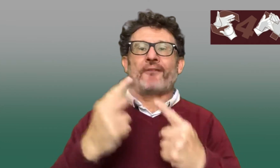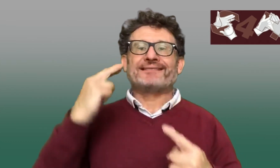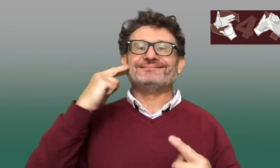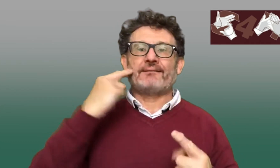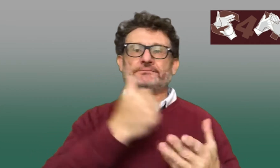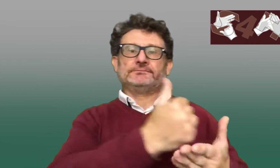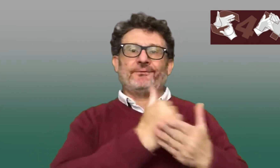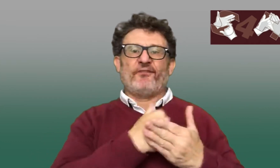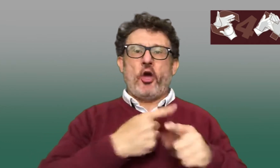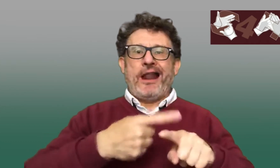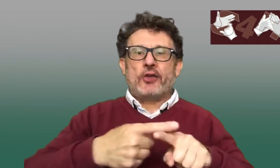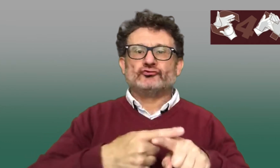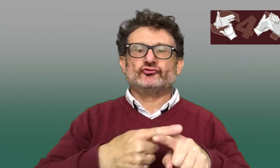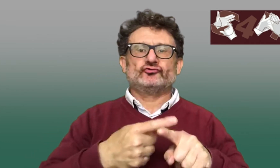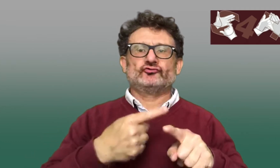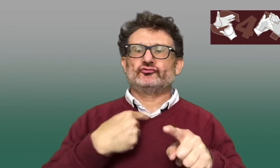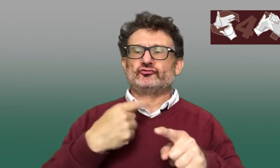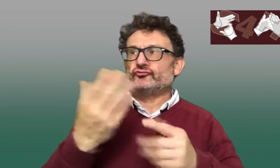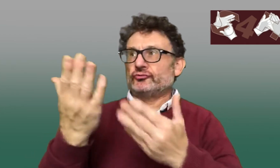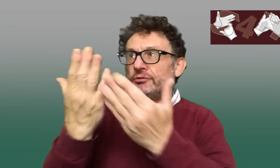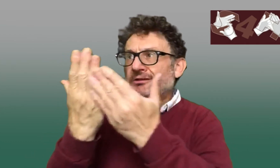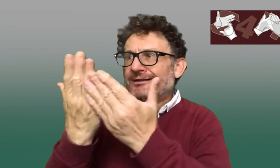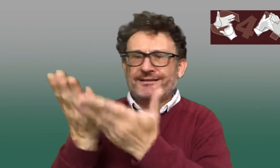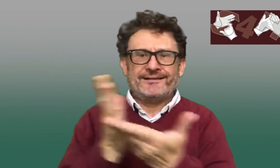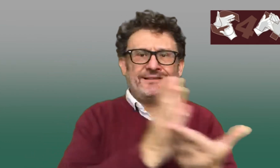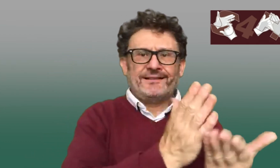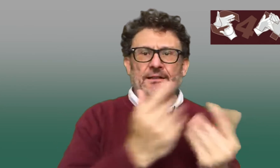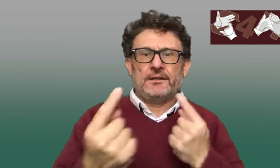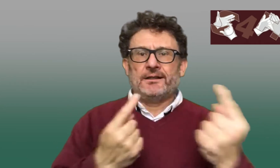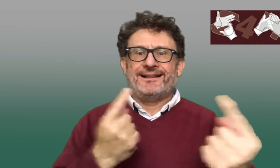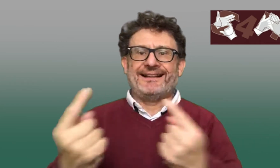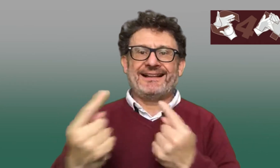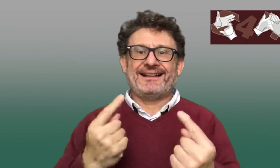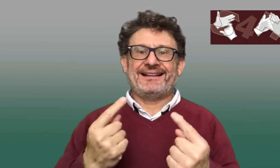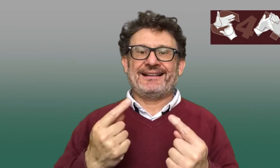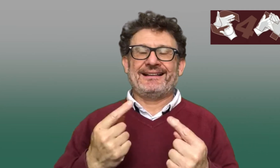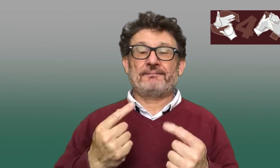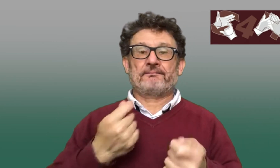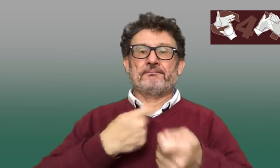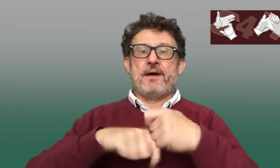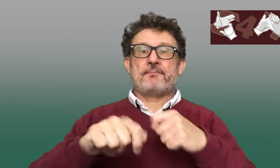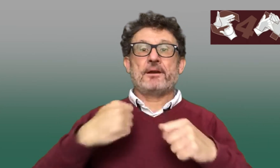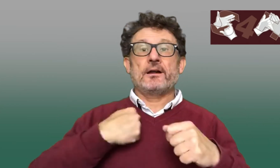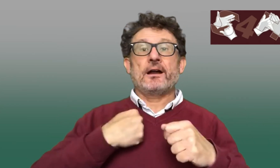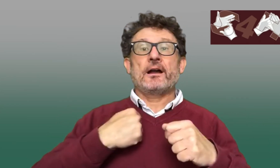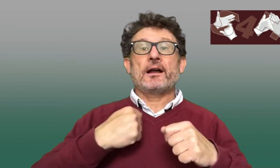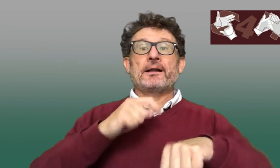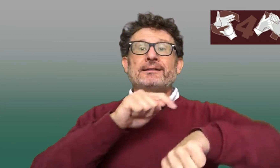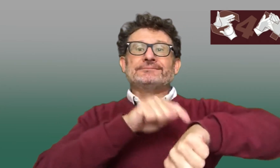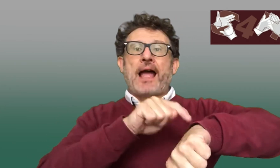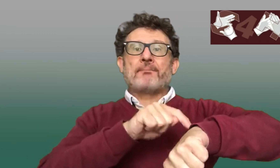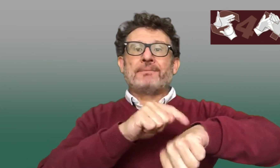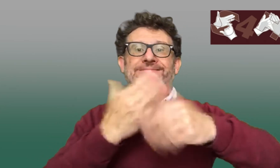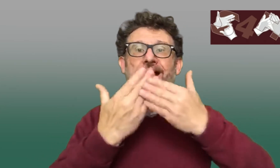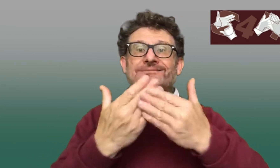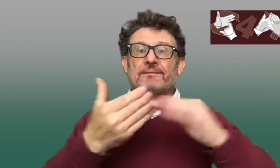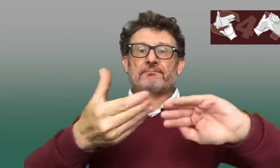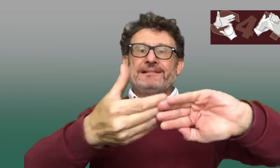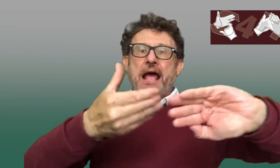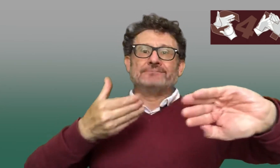teacher for deaf people and she helped me with my English and to understand some of the content. But it meant that I was getting